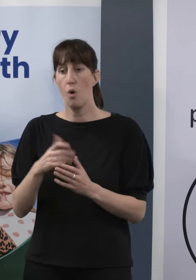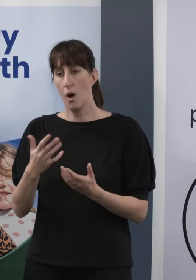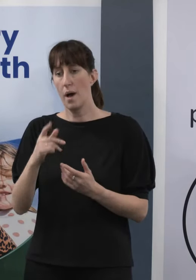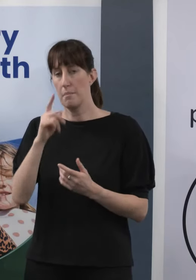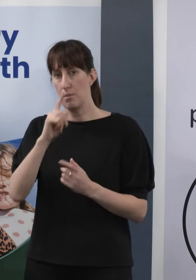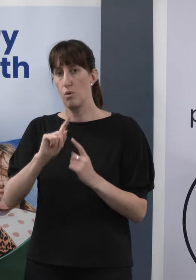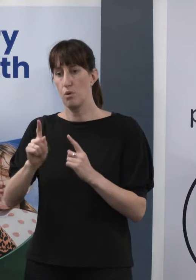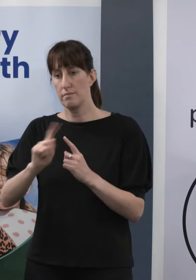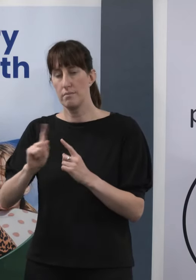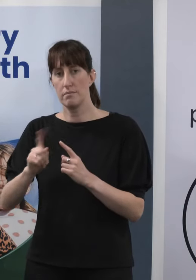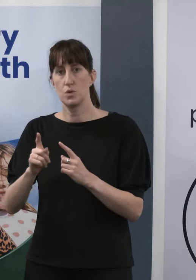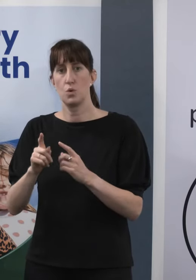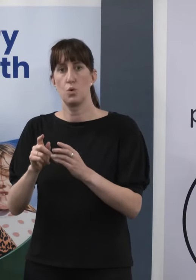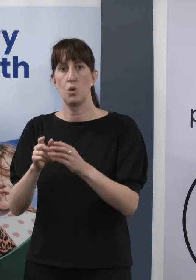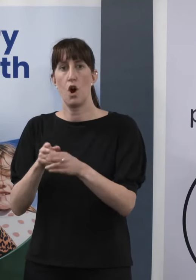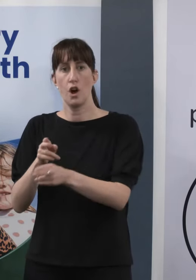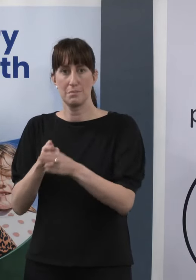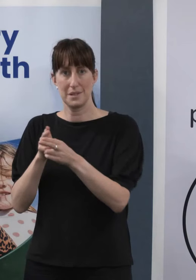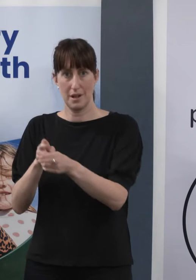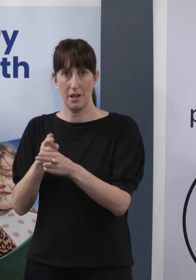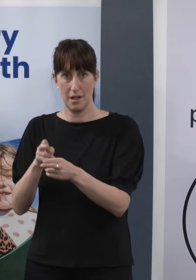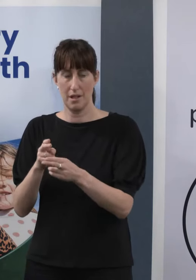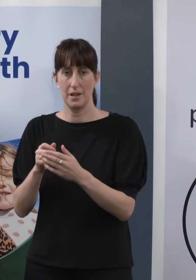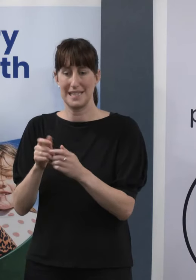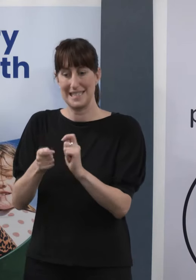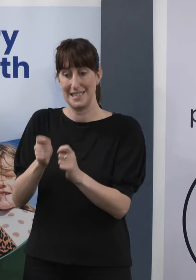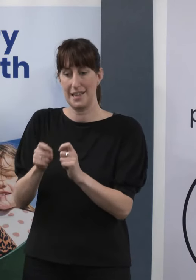that PCR test and the whole genome sequencing.